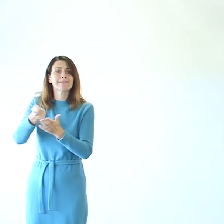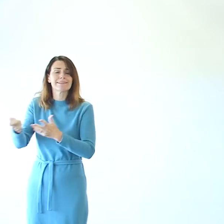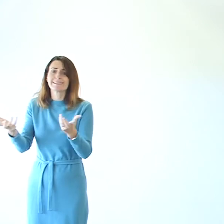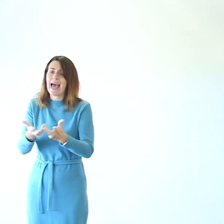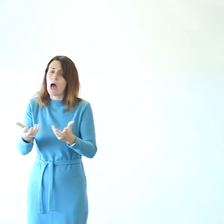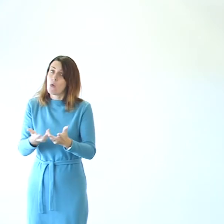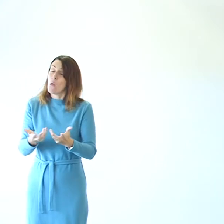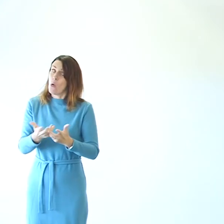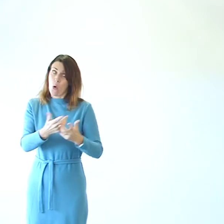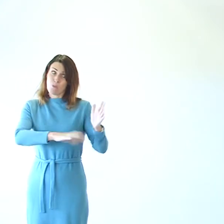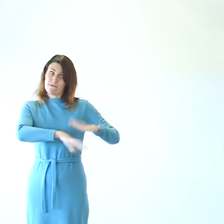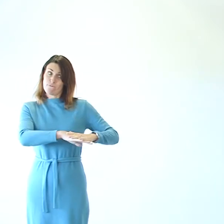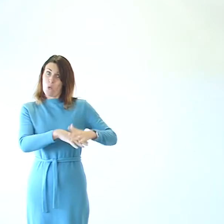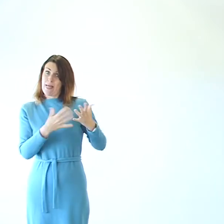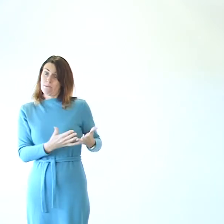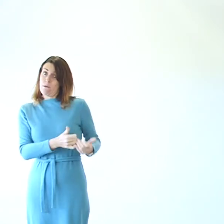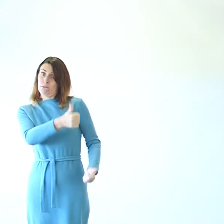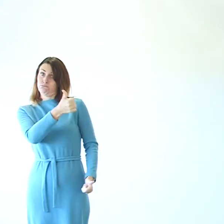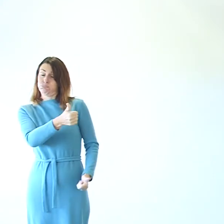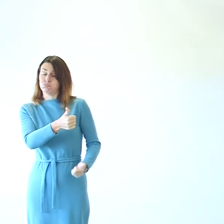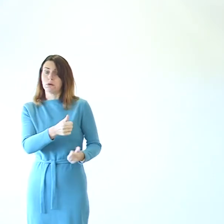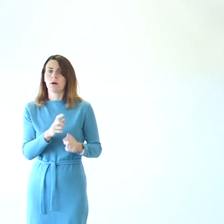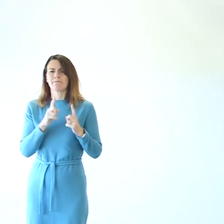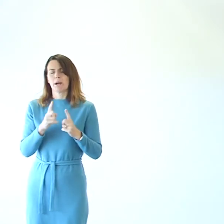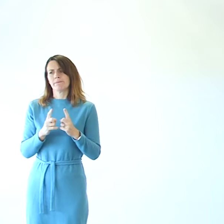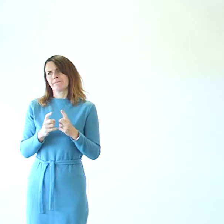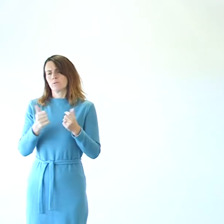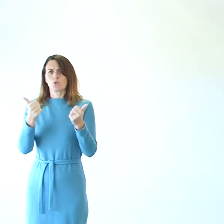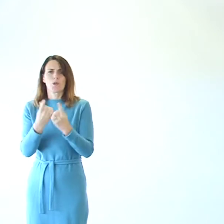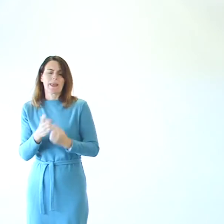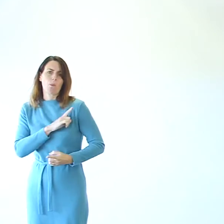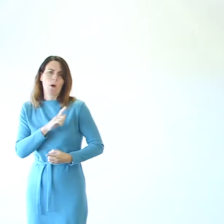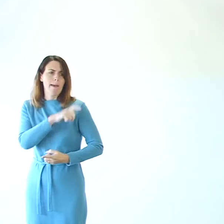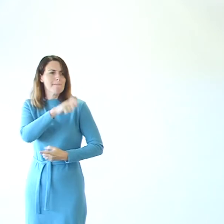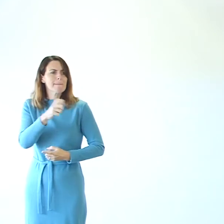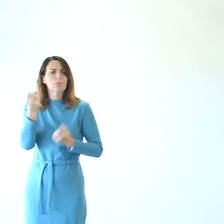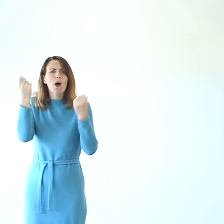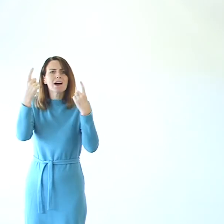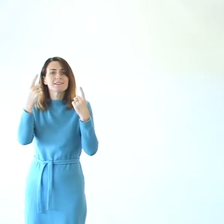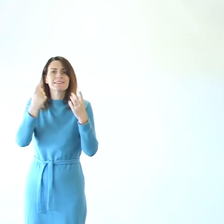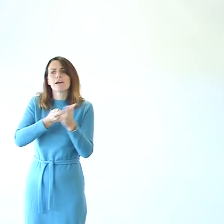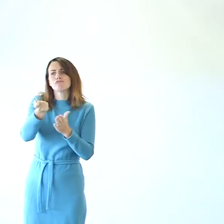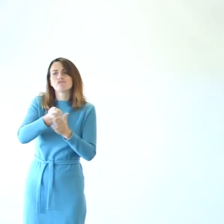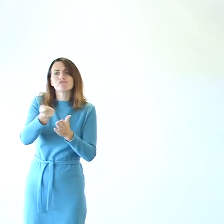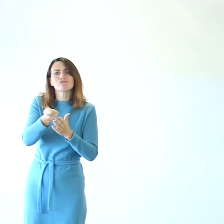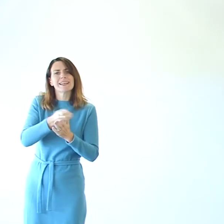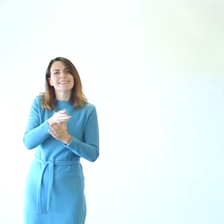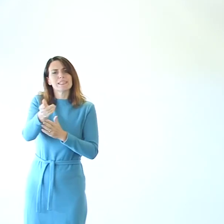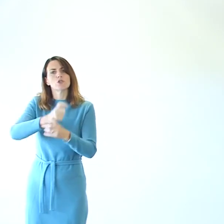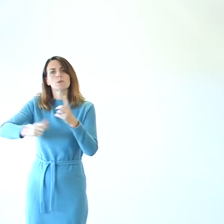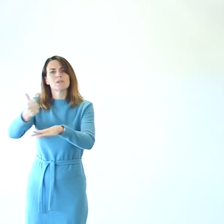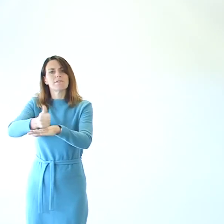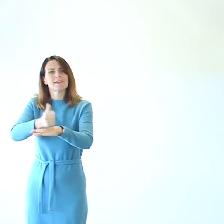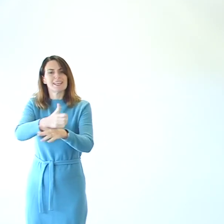We're still quite full, which is really good. And I think the wonderful thing is that people understand that when they're paying rent into the Community Foundation,